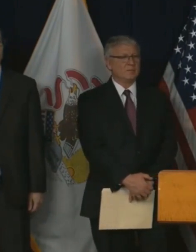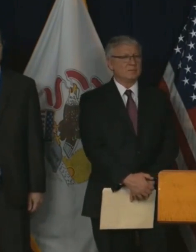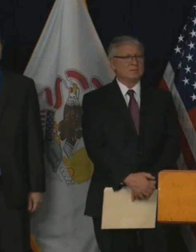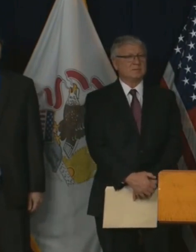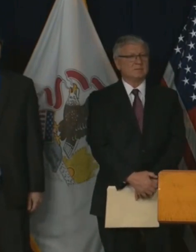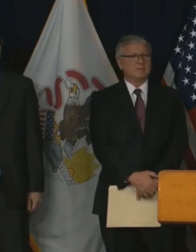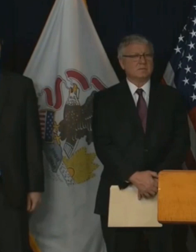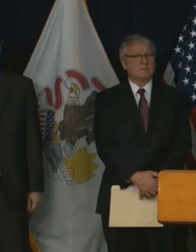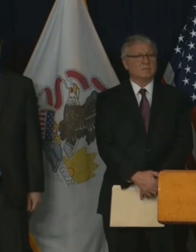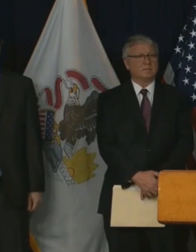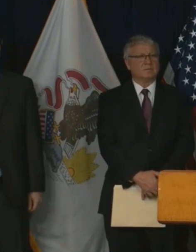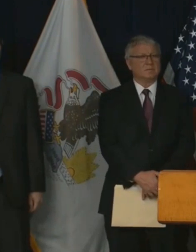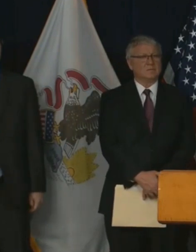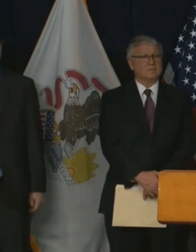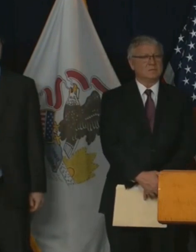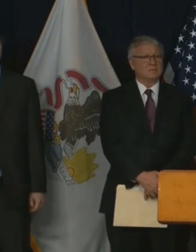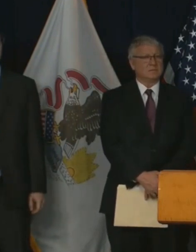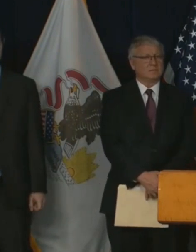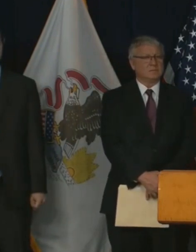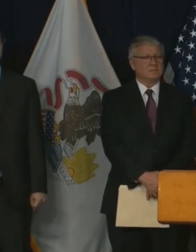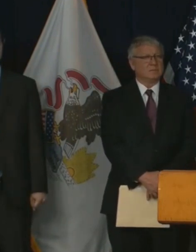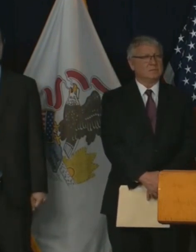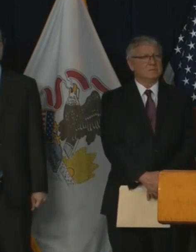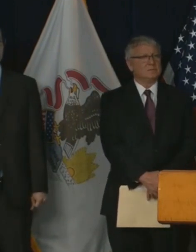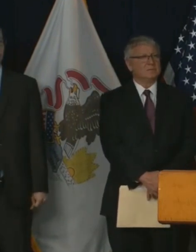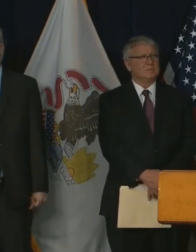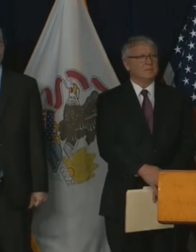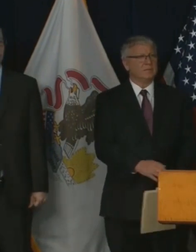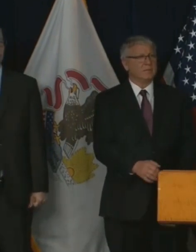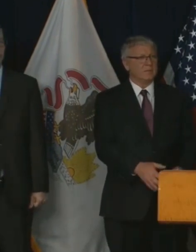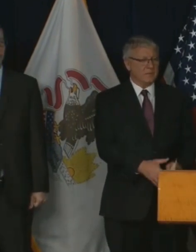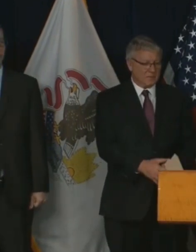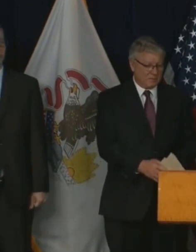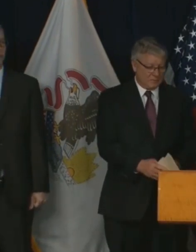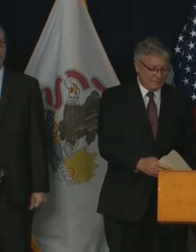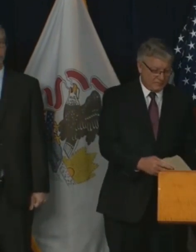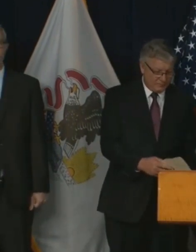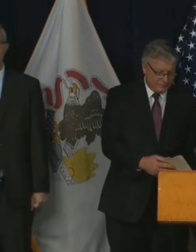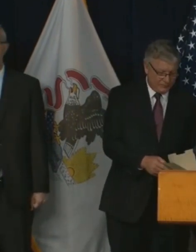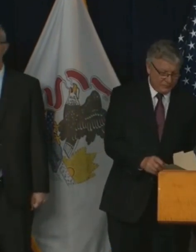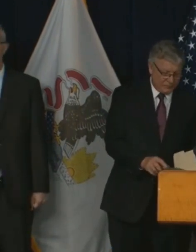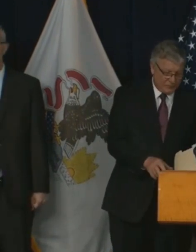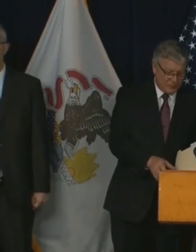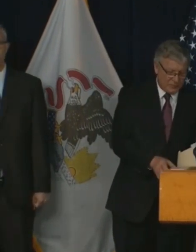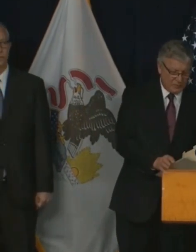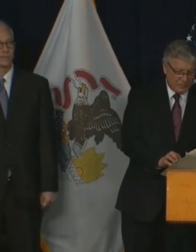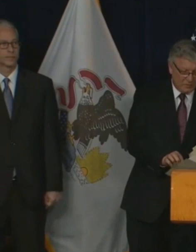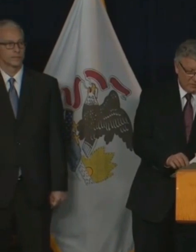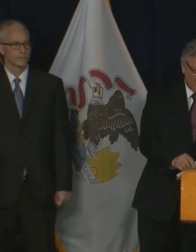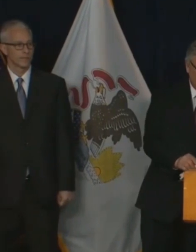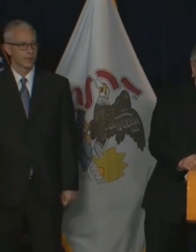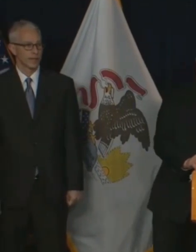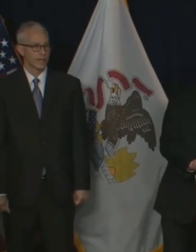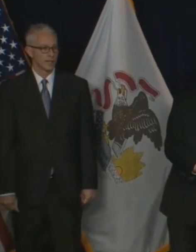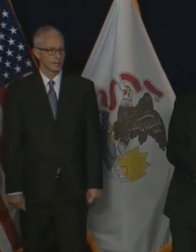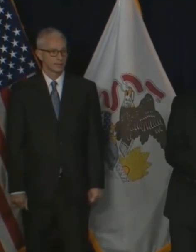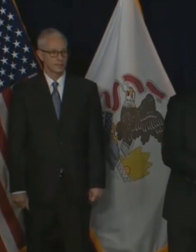familia y tu comunidad. Gracias. And with that, I will turn it over to President Drea.